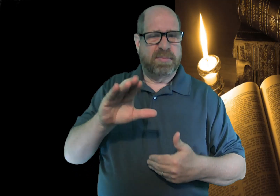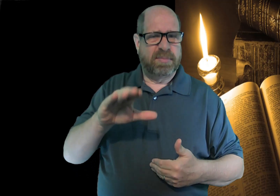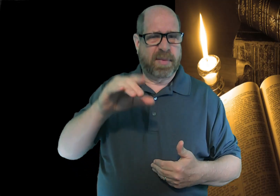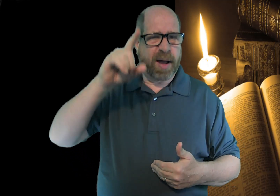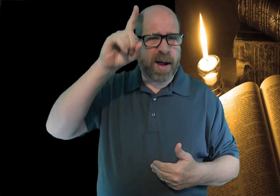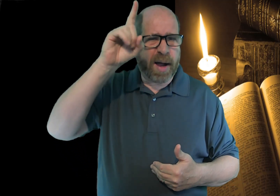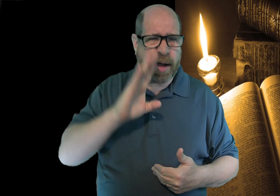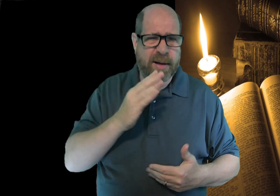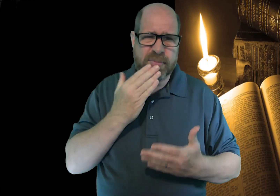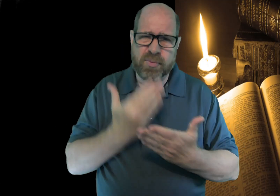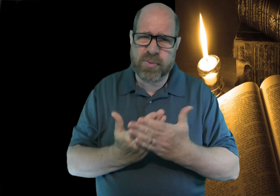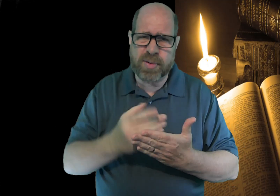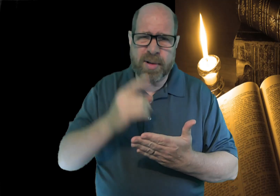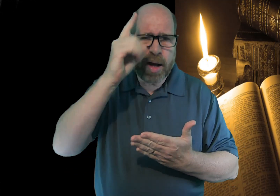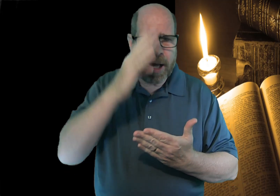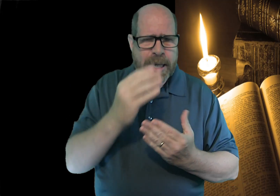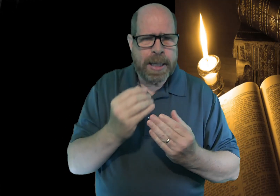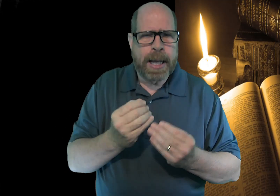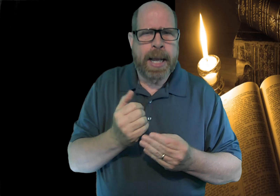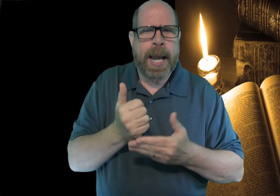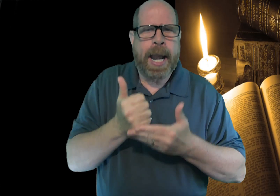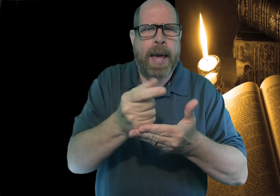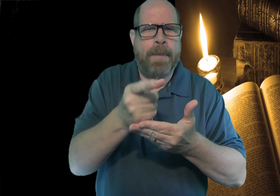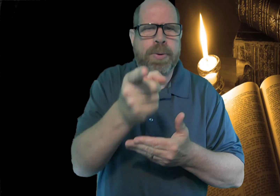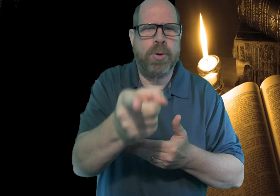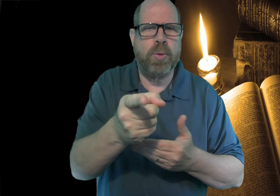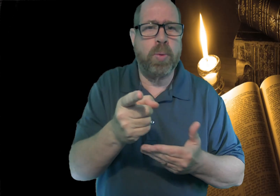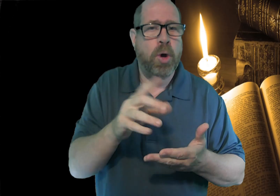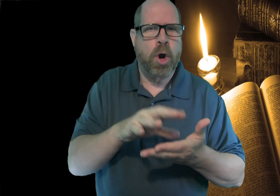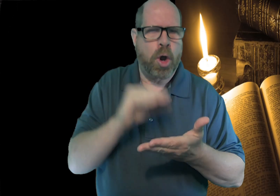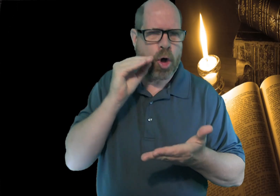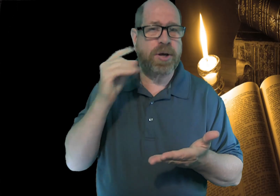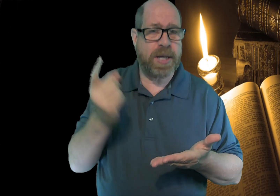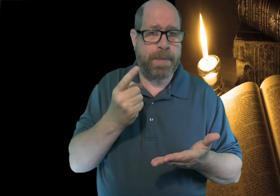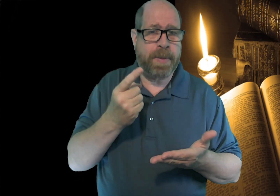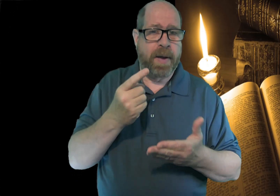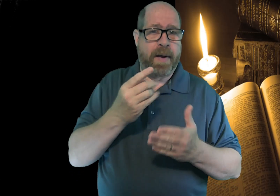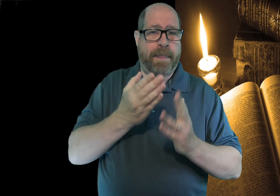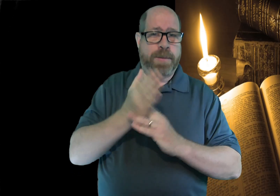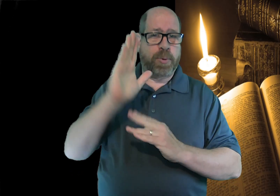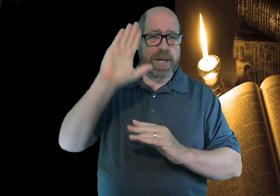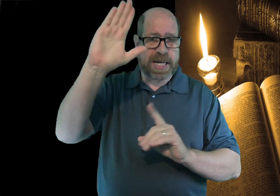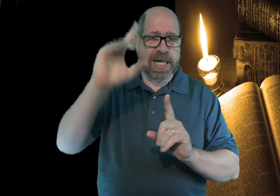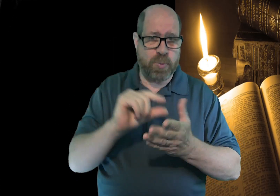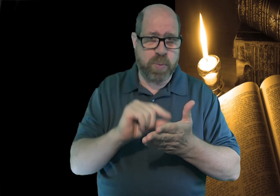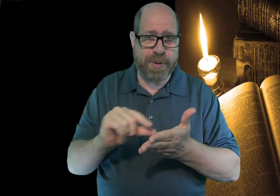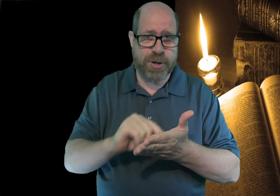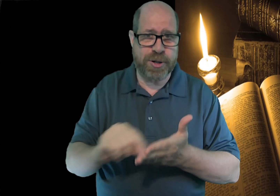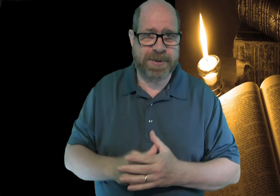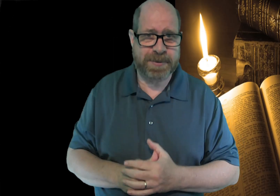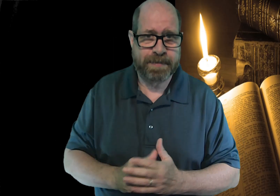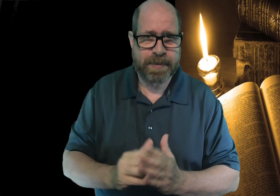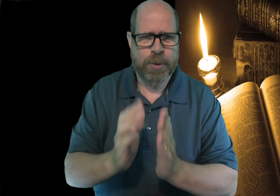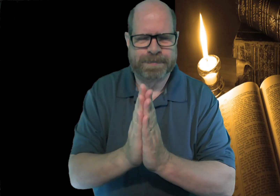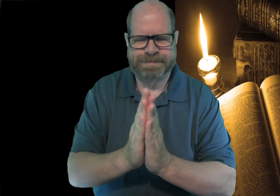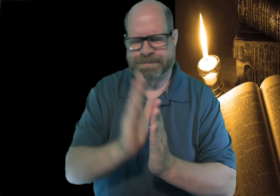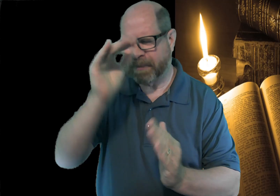we can study, because God is so good, and he'll give you something to learn today through his word. Let's pray.